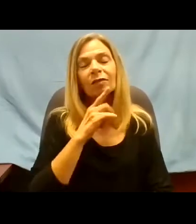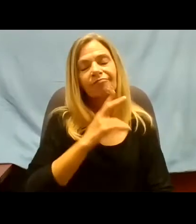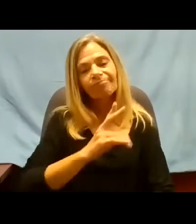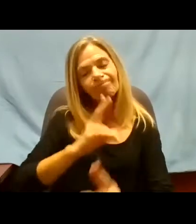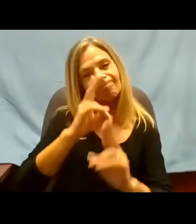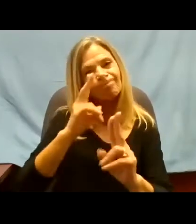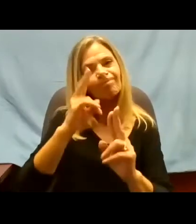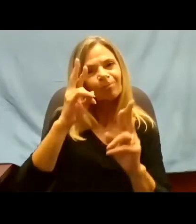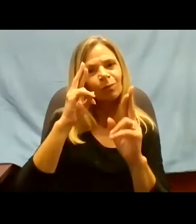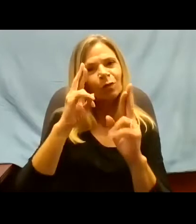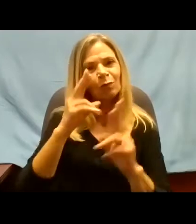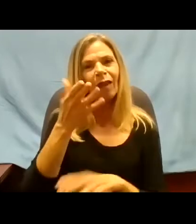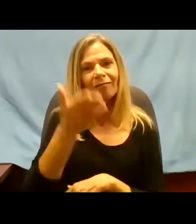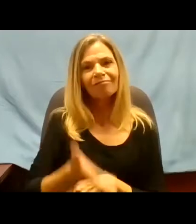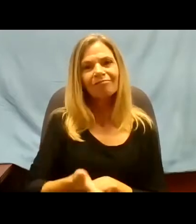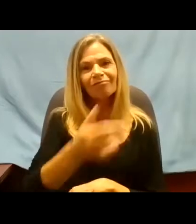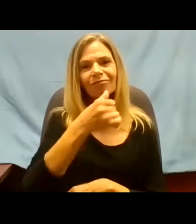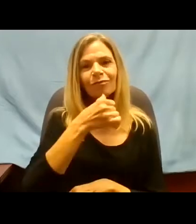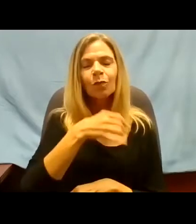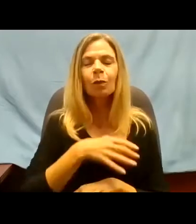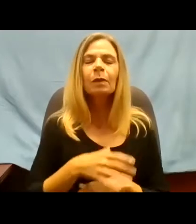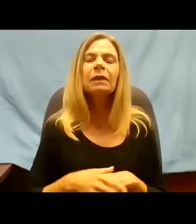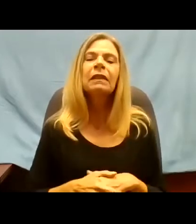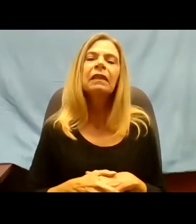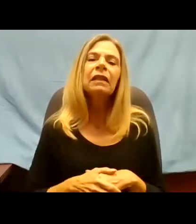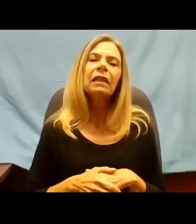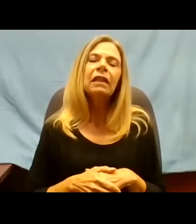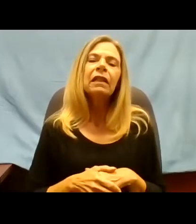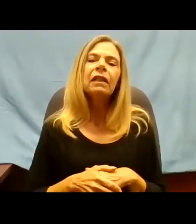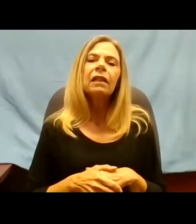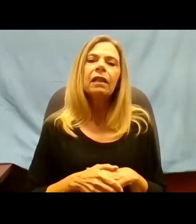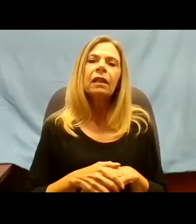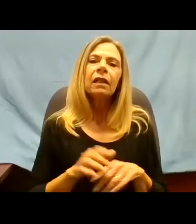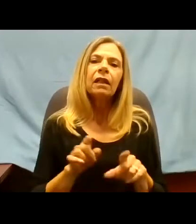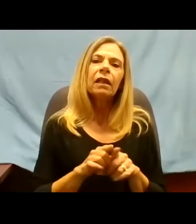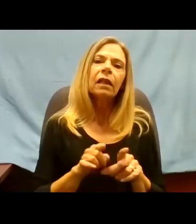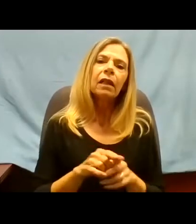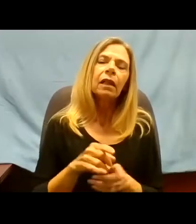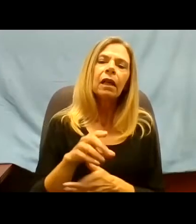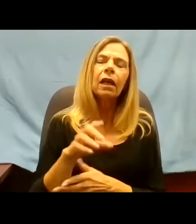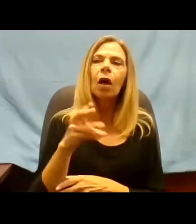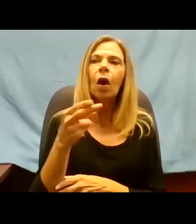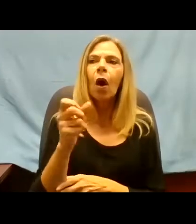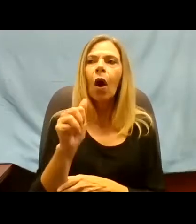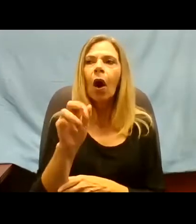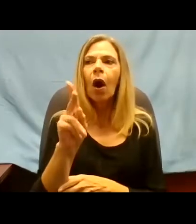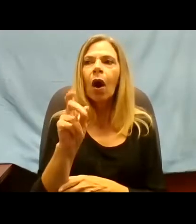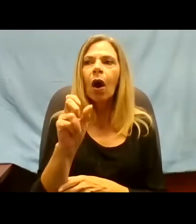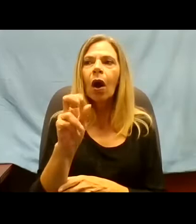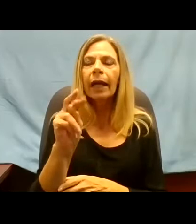so much. And of course, Harkin and Tony Coelho.